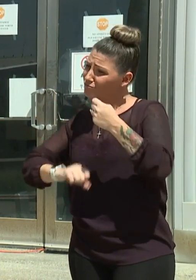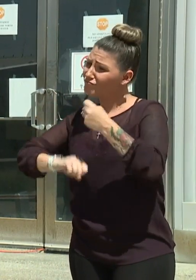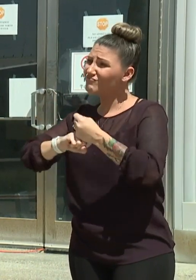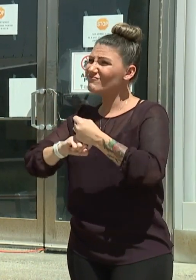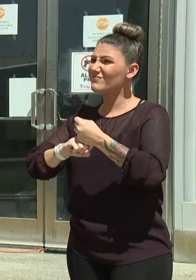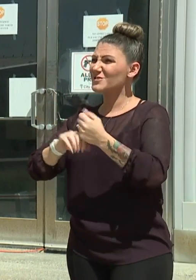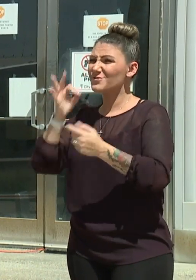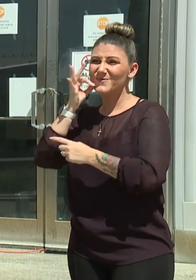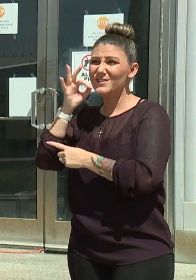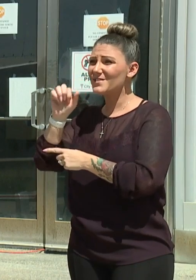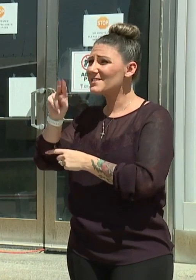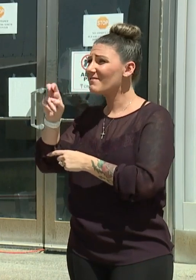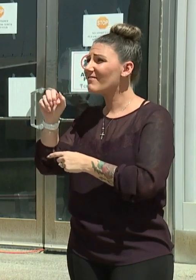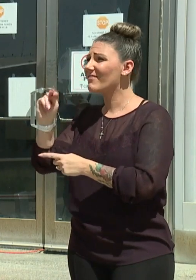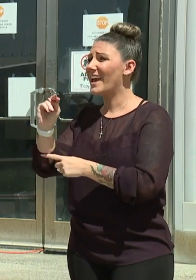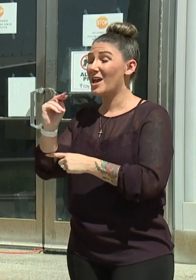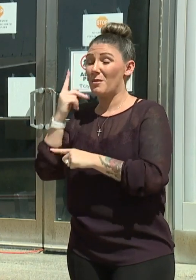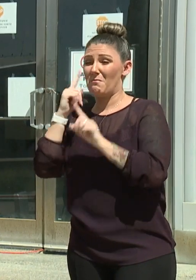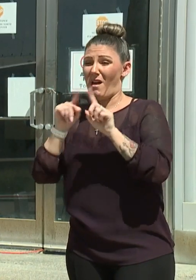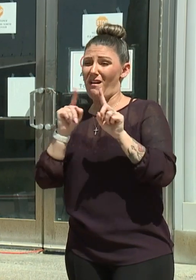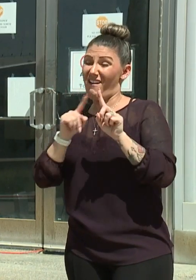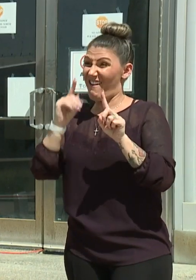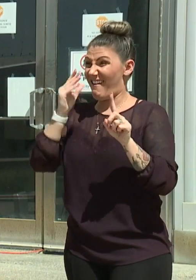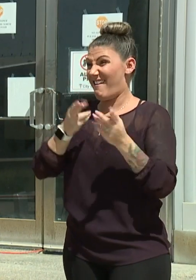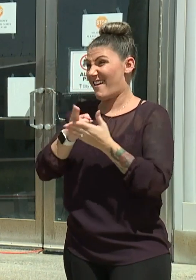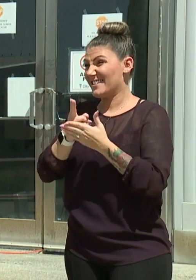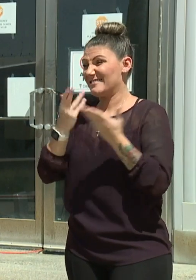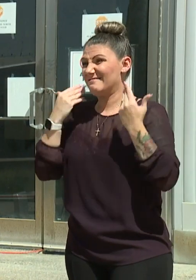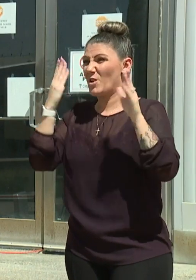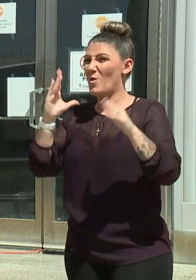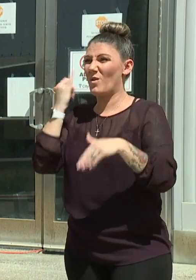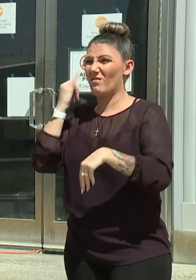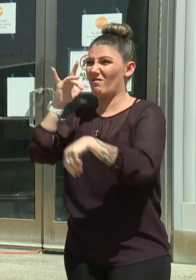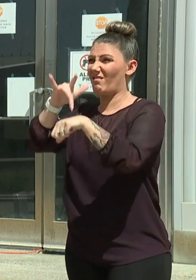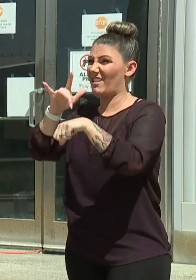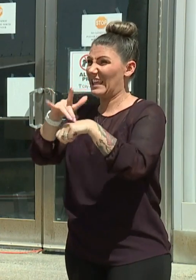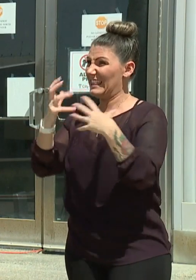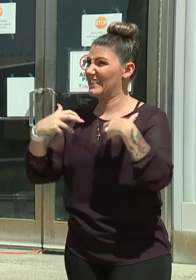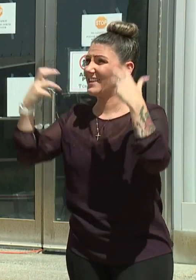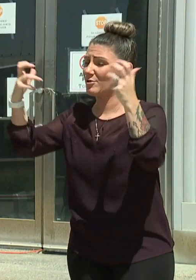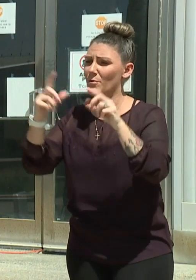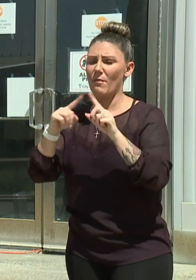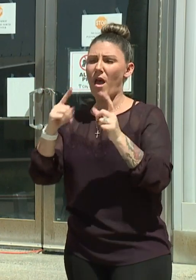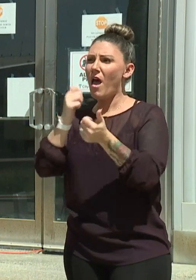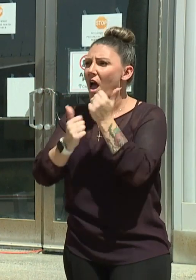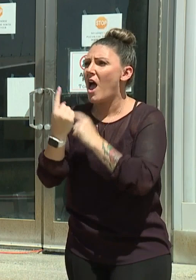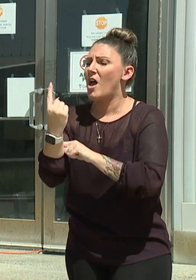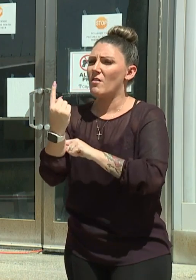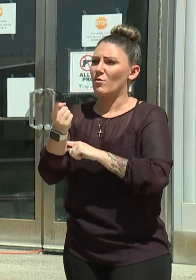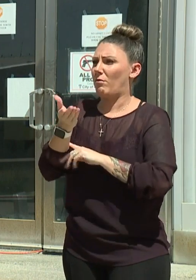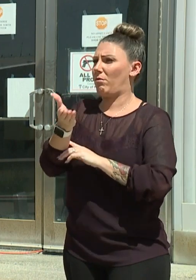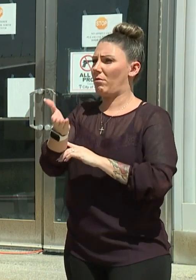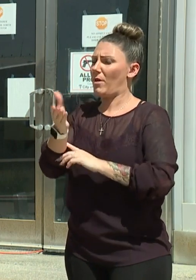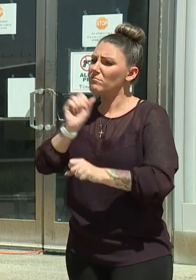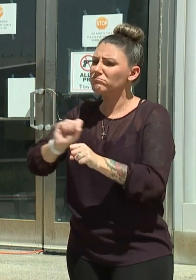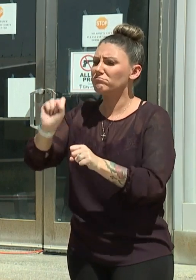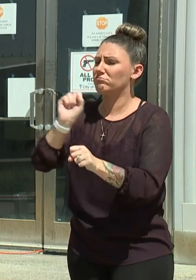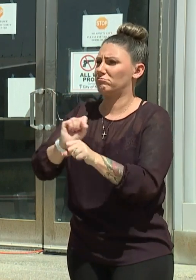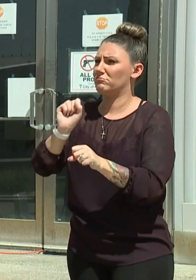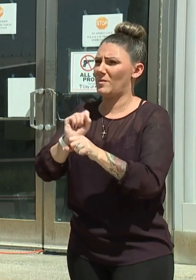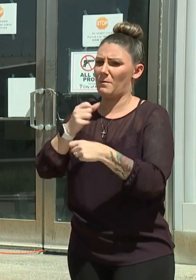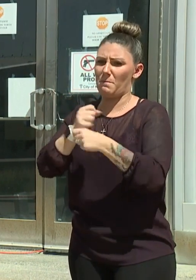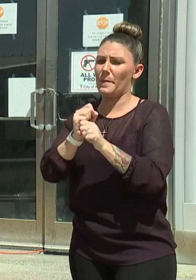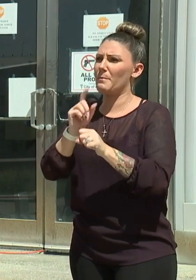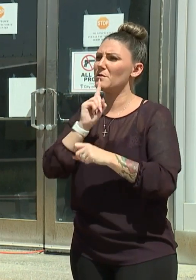but I don't know if I'll be going out to the stadium. What I do know, however, is that everybody there is working their hardest to make sure people stay safe. The Kansas City